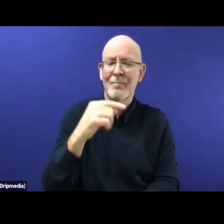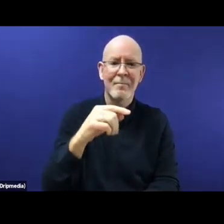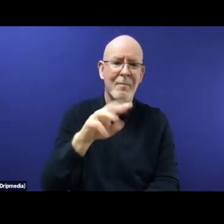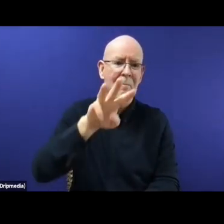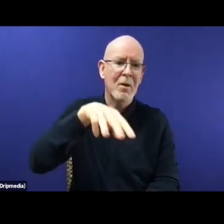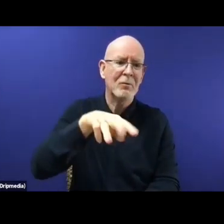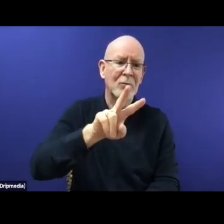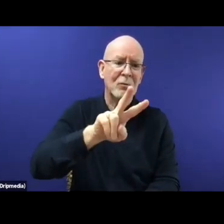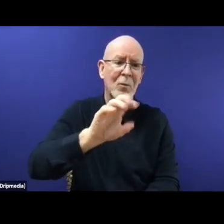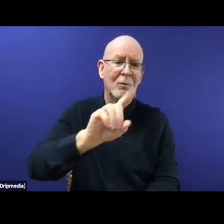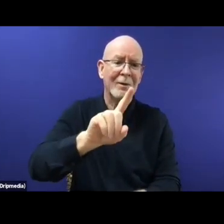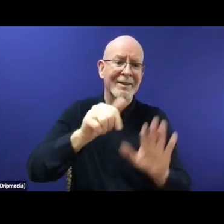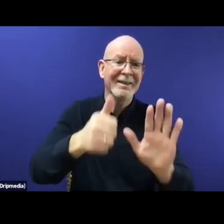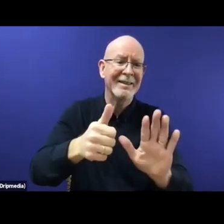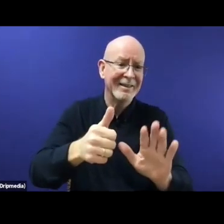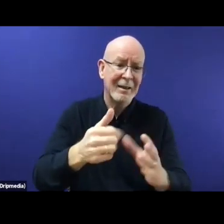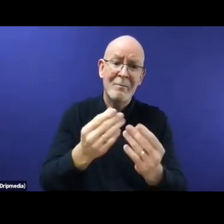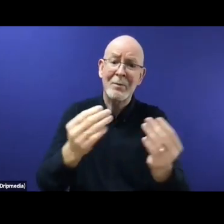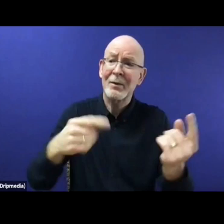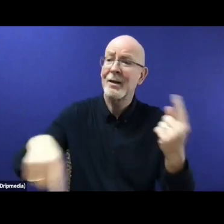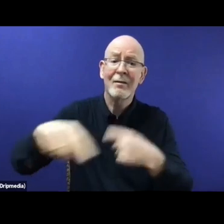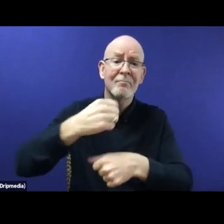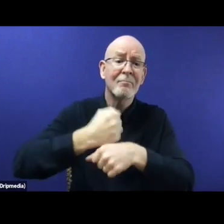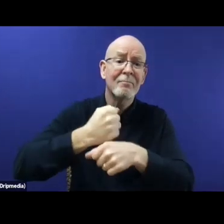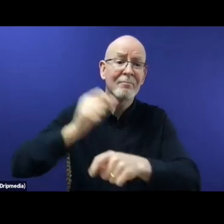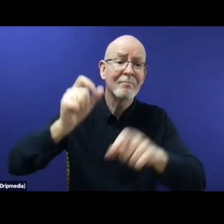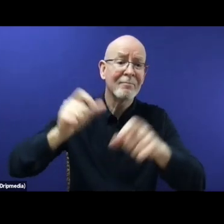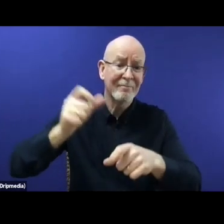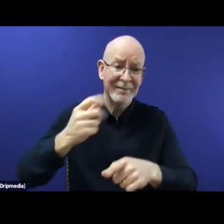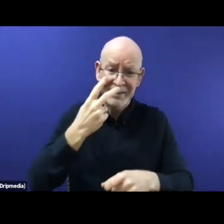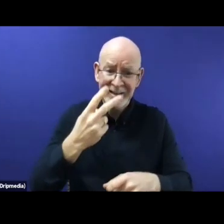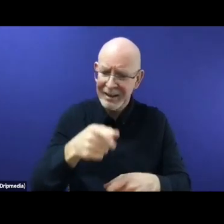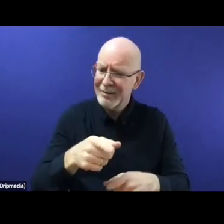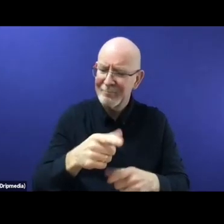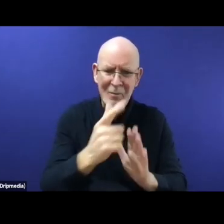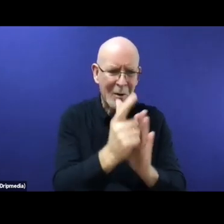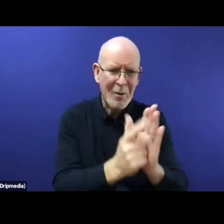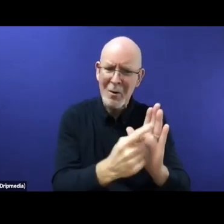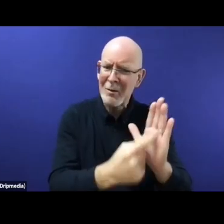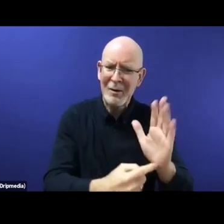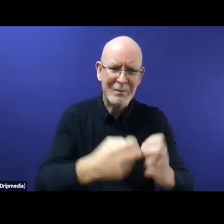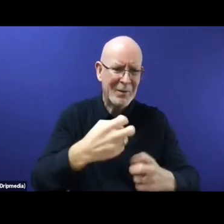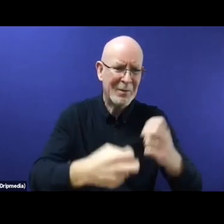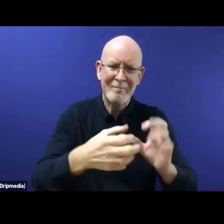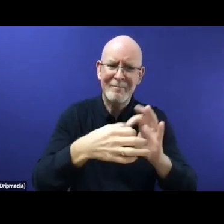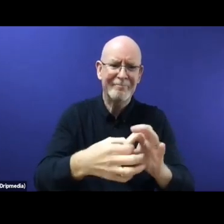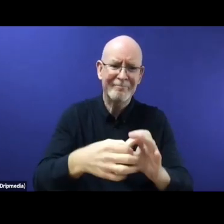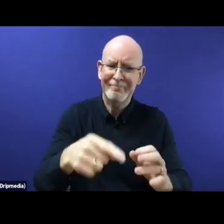know that how the EU did not own up to the EU Turkey statement, and the statement